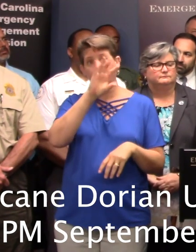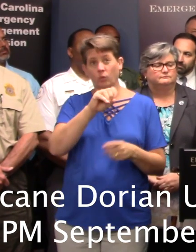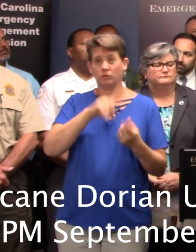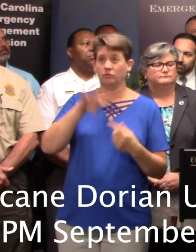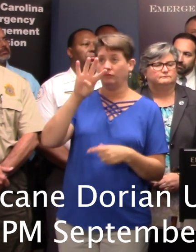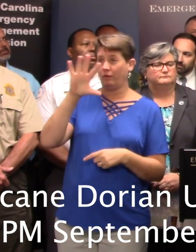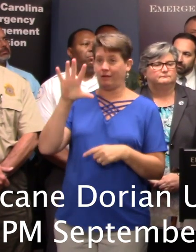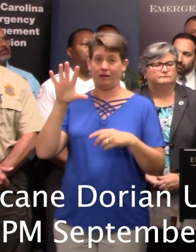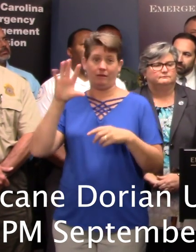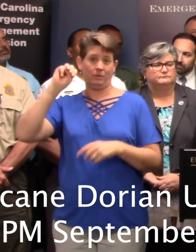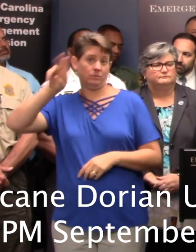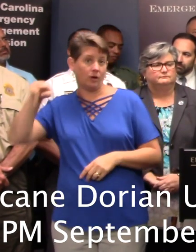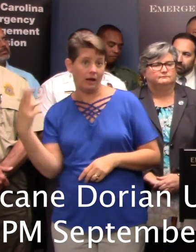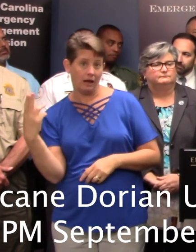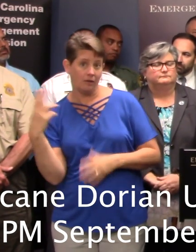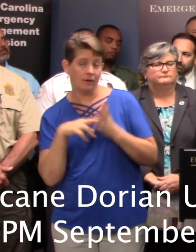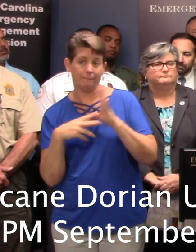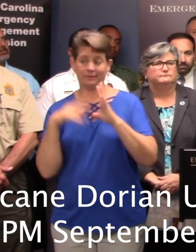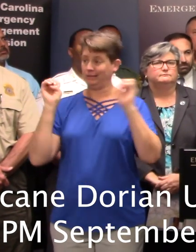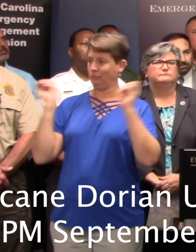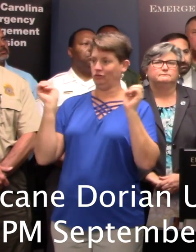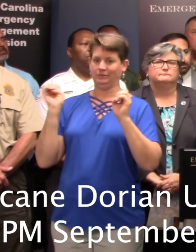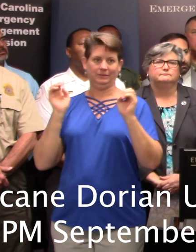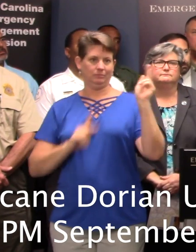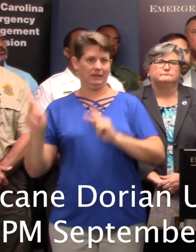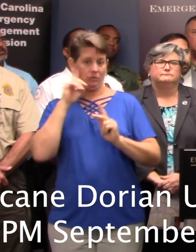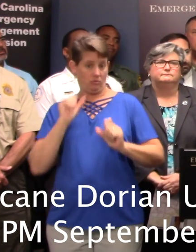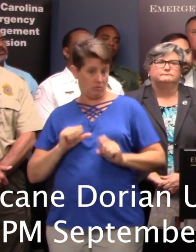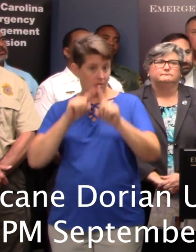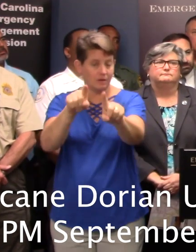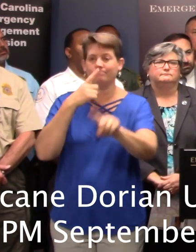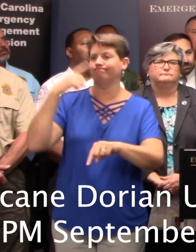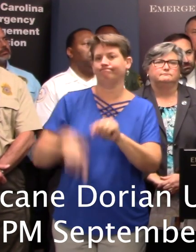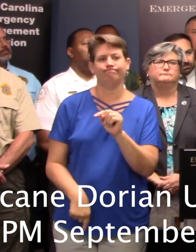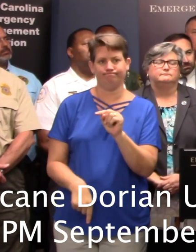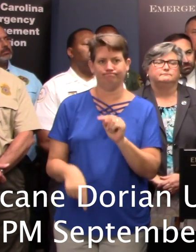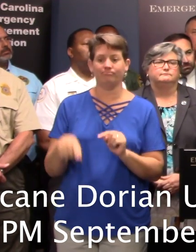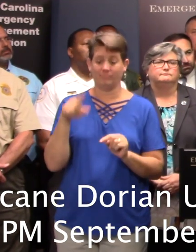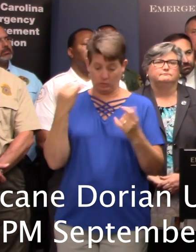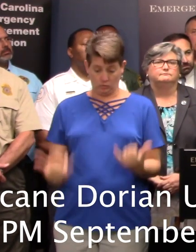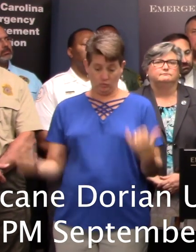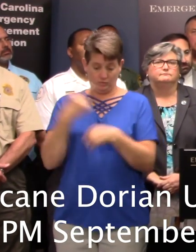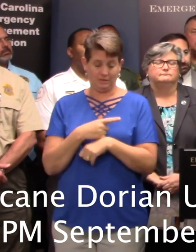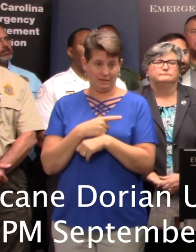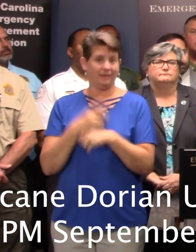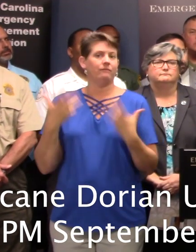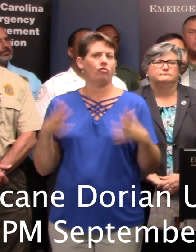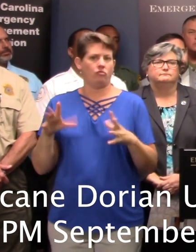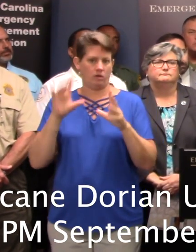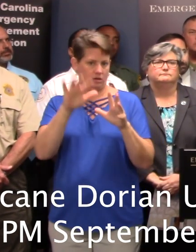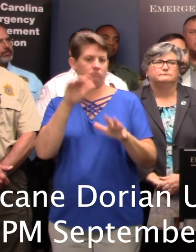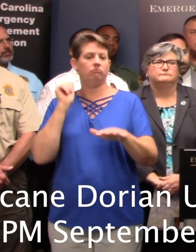emergency crews will not be able to come in and get you. They will be pulling out today. They were already starting to